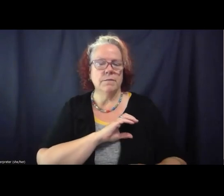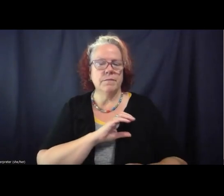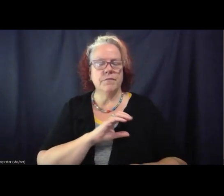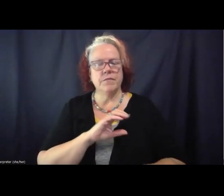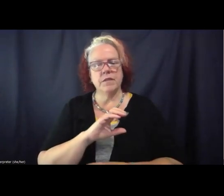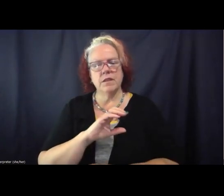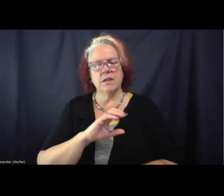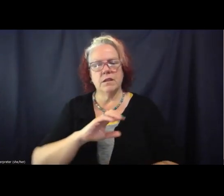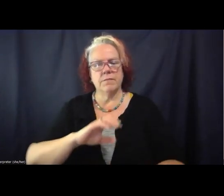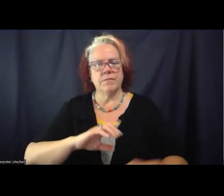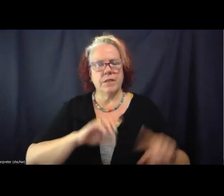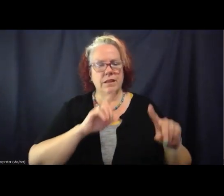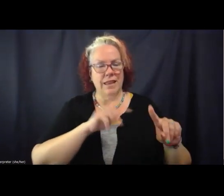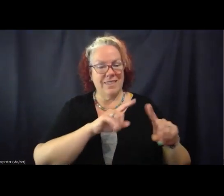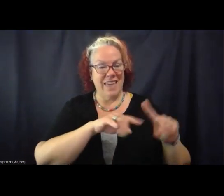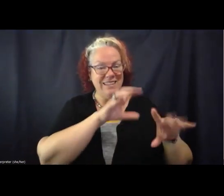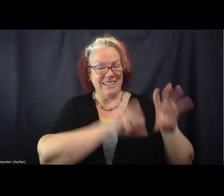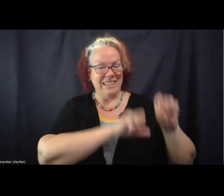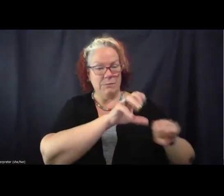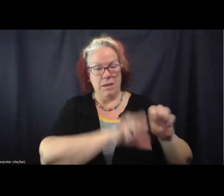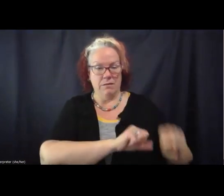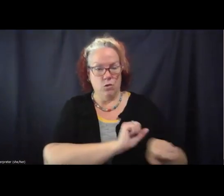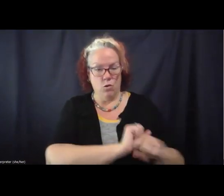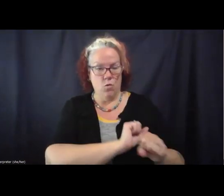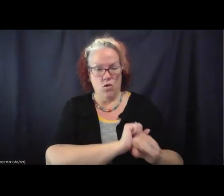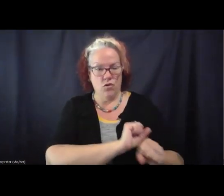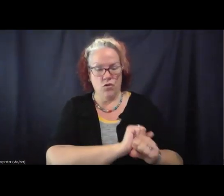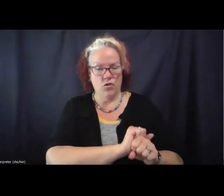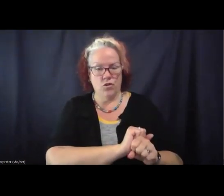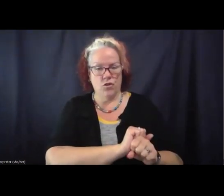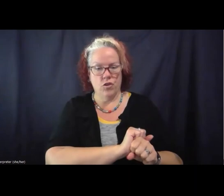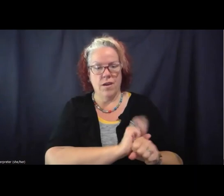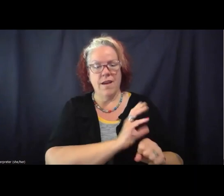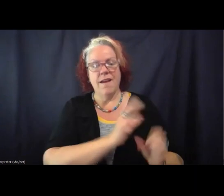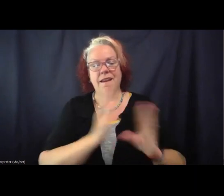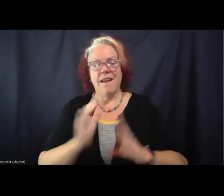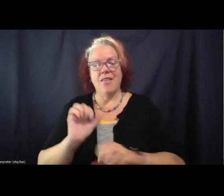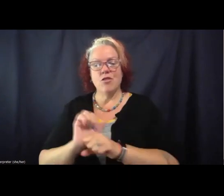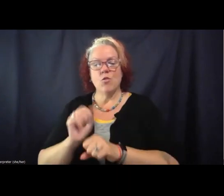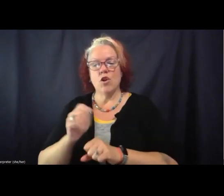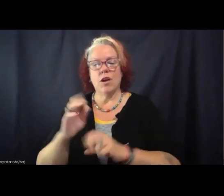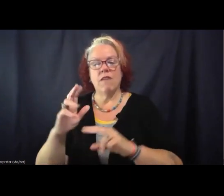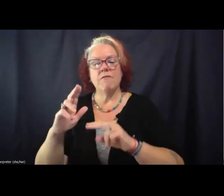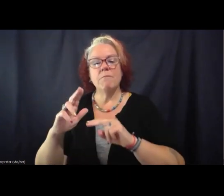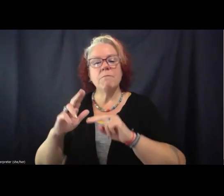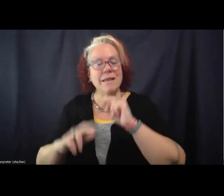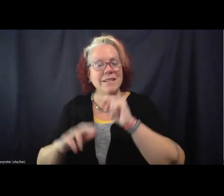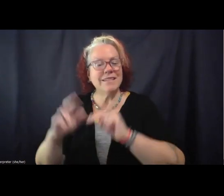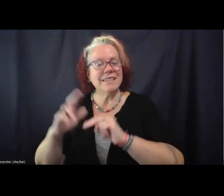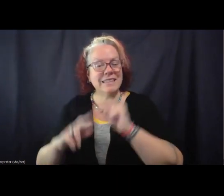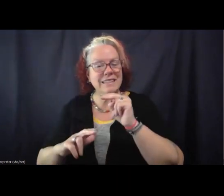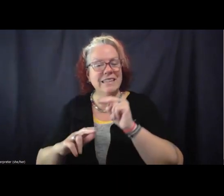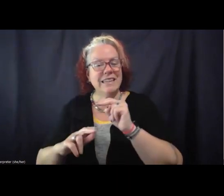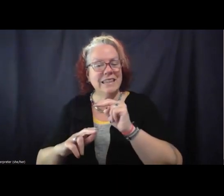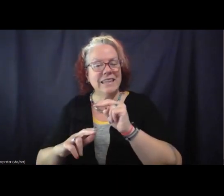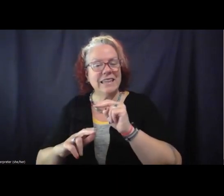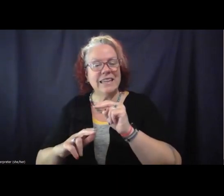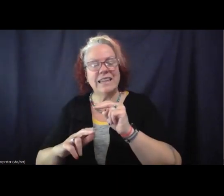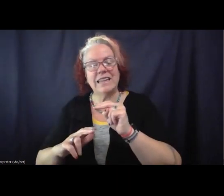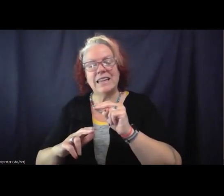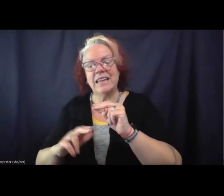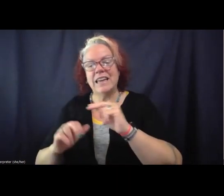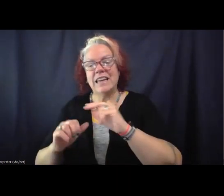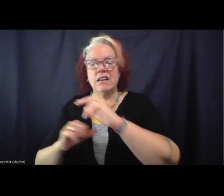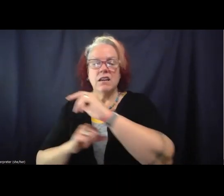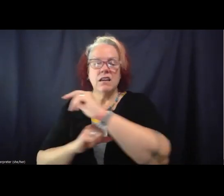so that dismantle work and the work of building, of building up infrastructures,